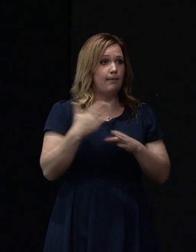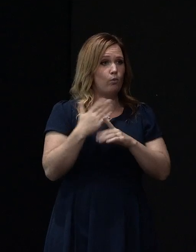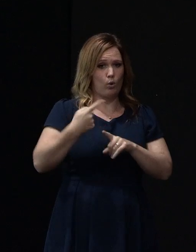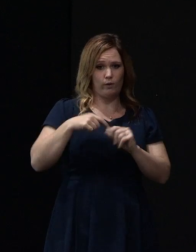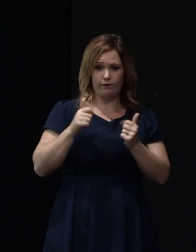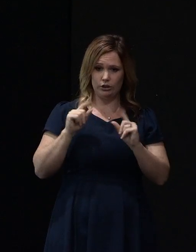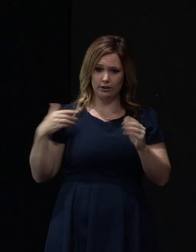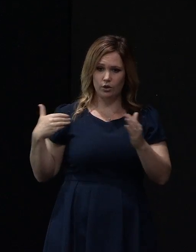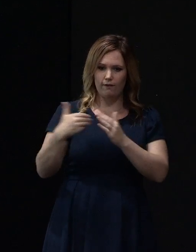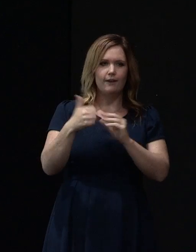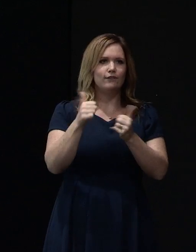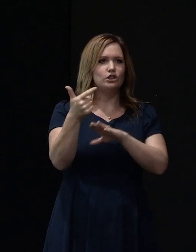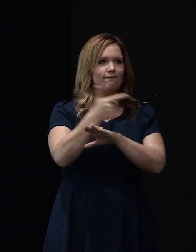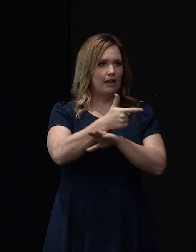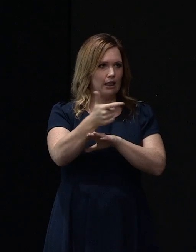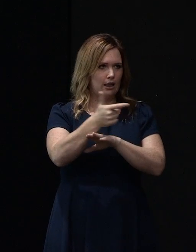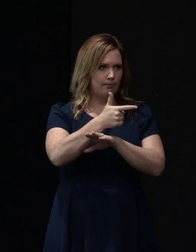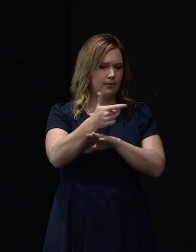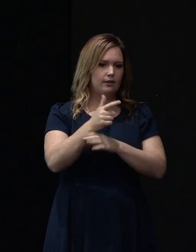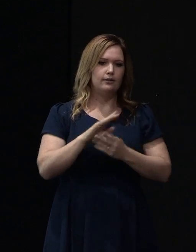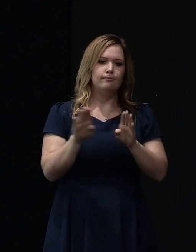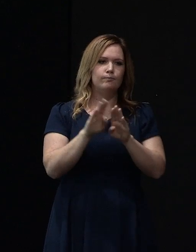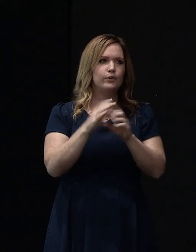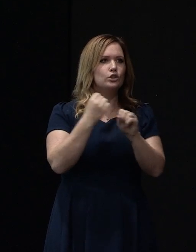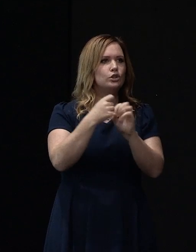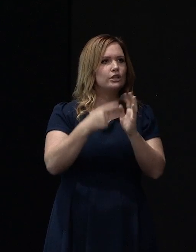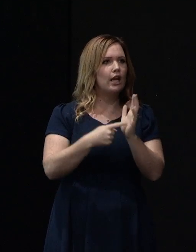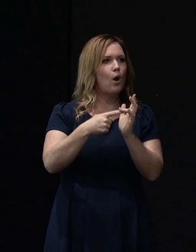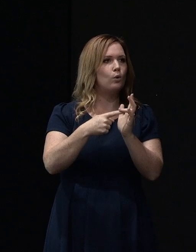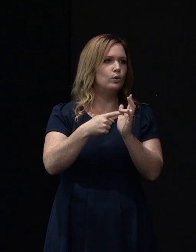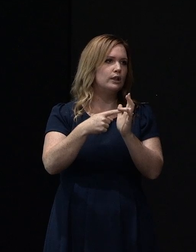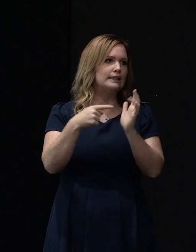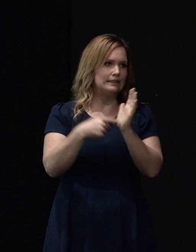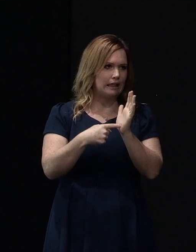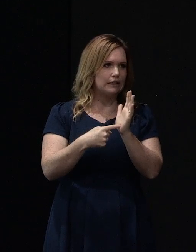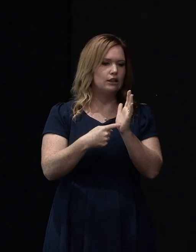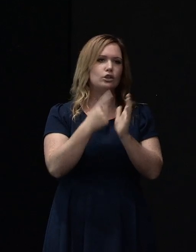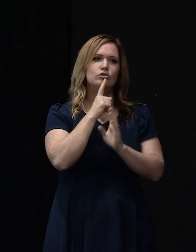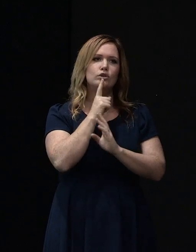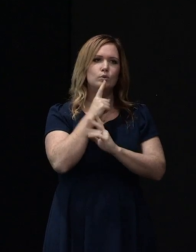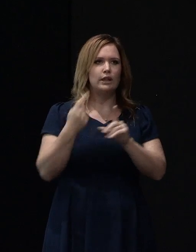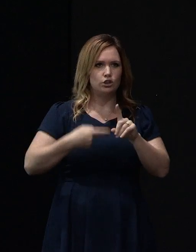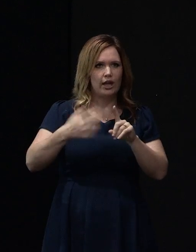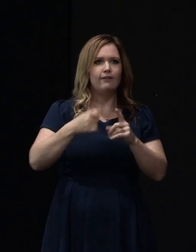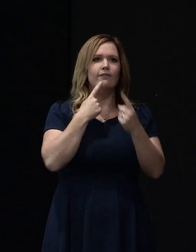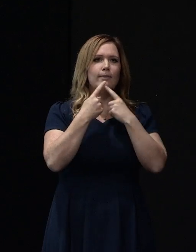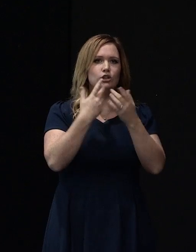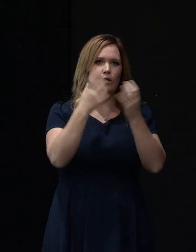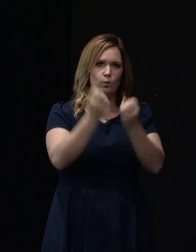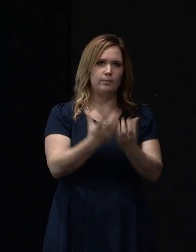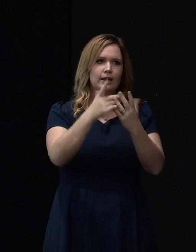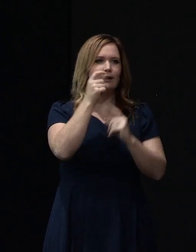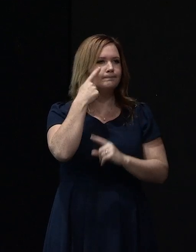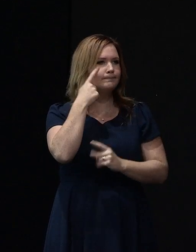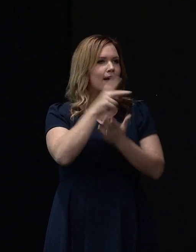that we've done so far and the geotech and structural engineers on our website. You can look on there for some